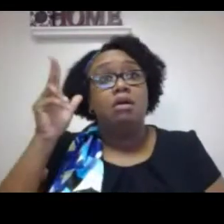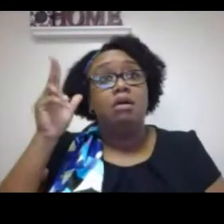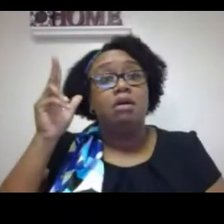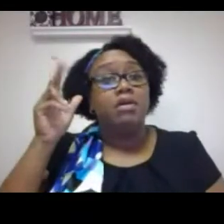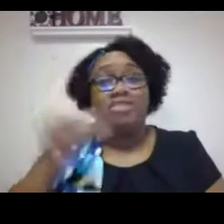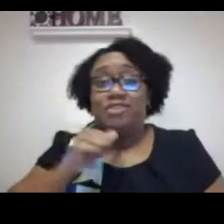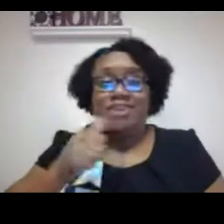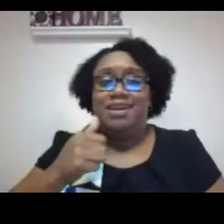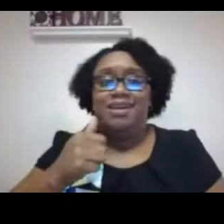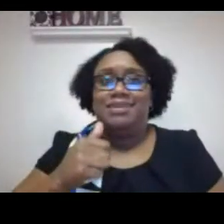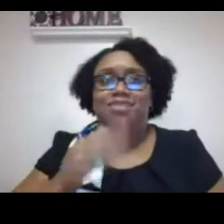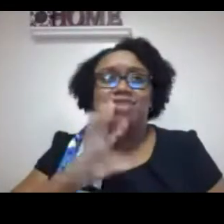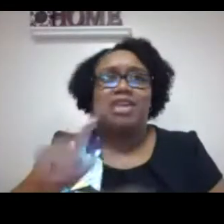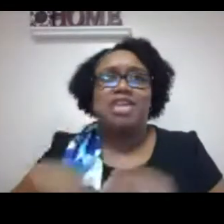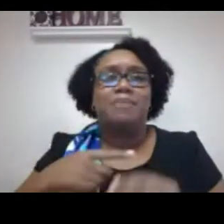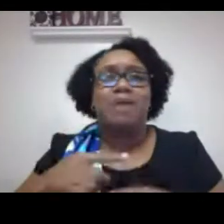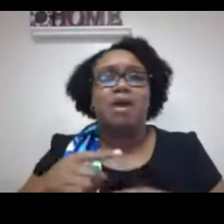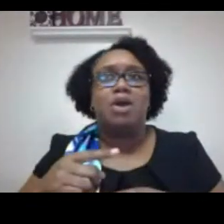for many reasons.